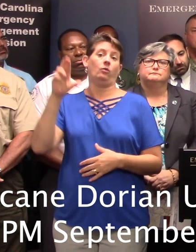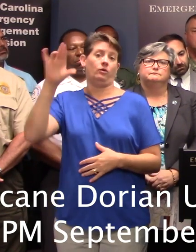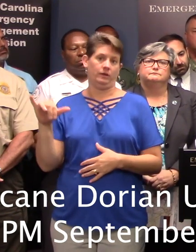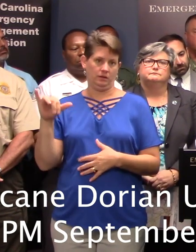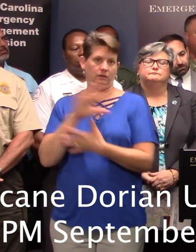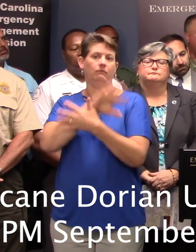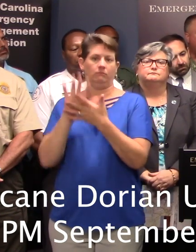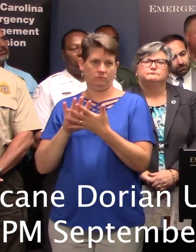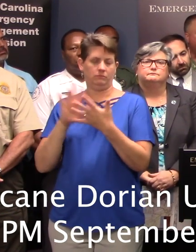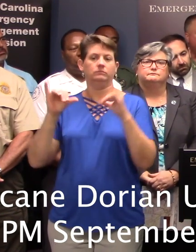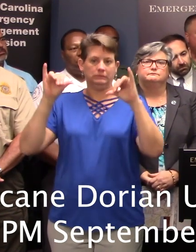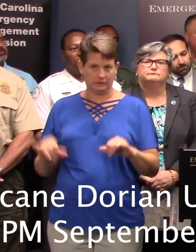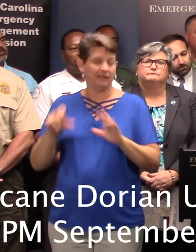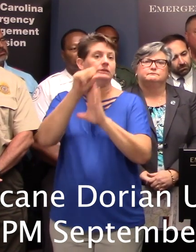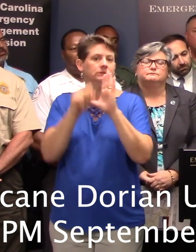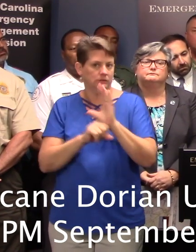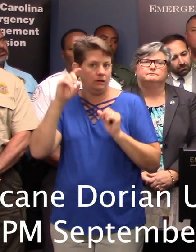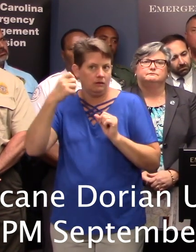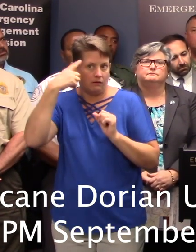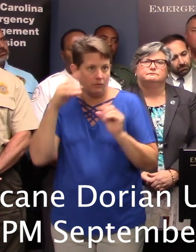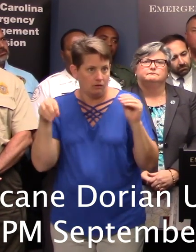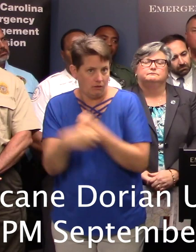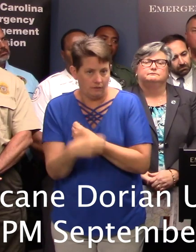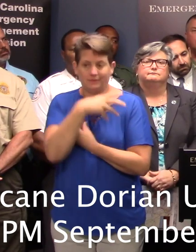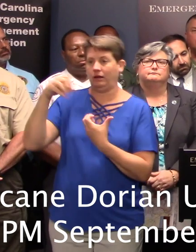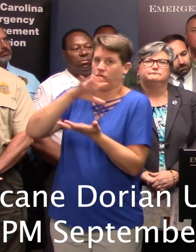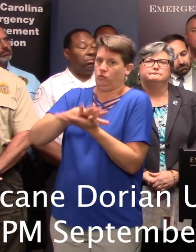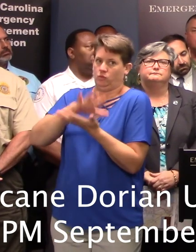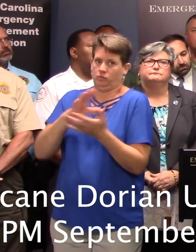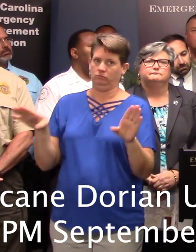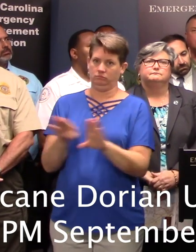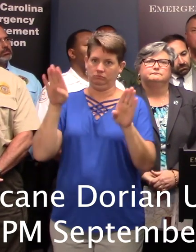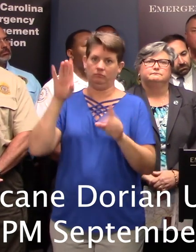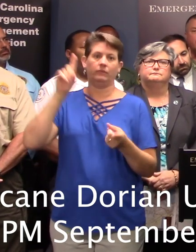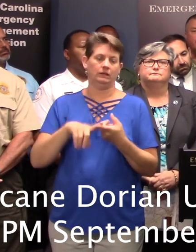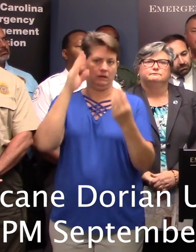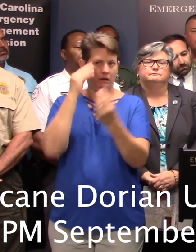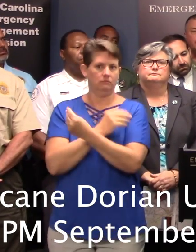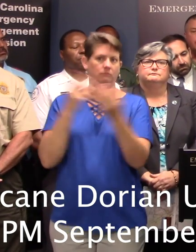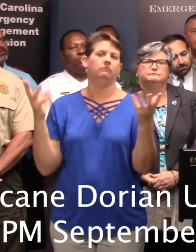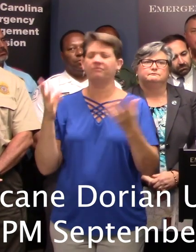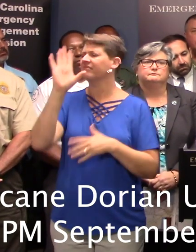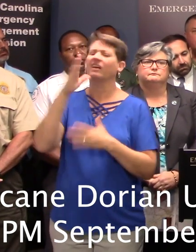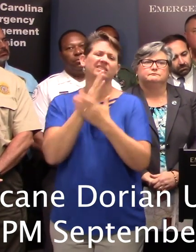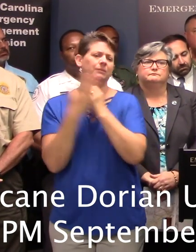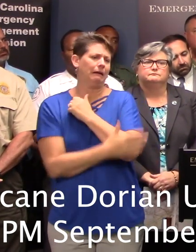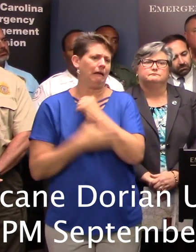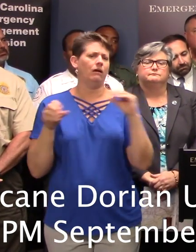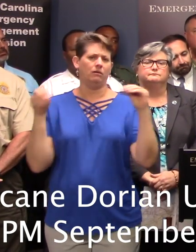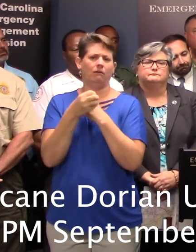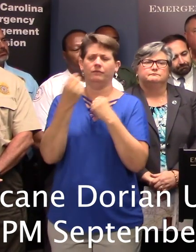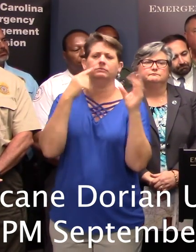they will stay closed. Those are state government offices. And the schools will stay closed until further notice. And some of the county offices are